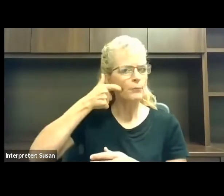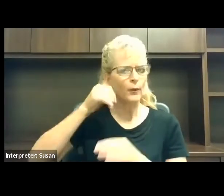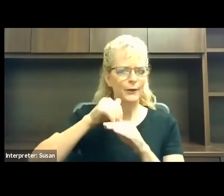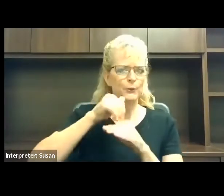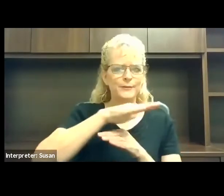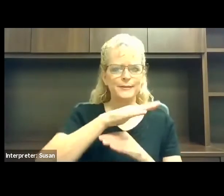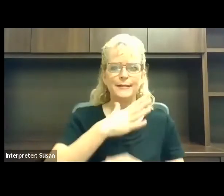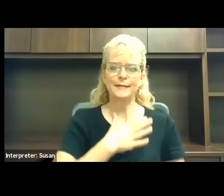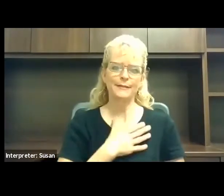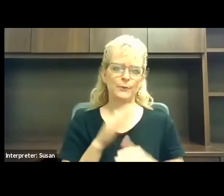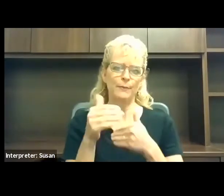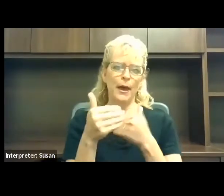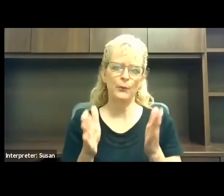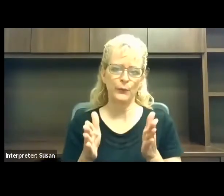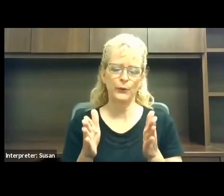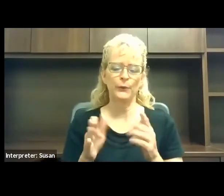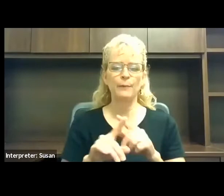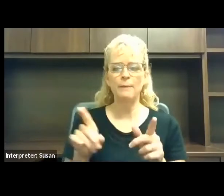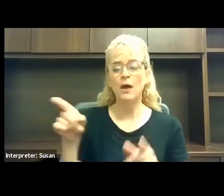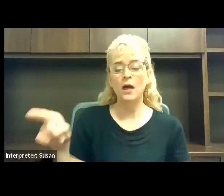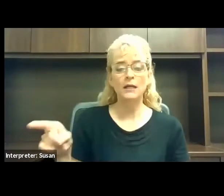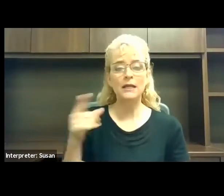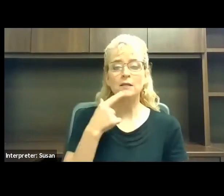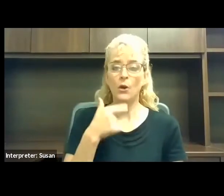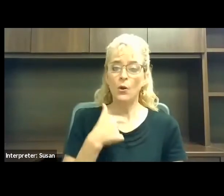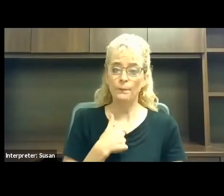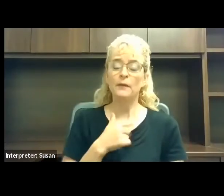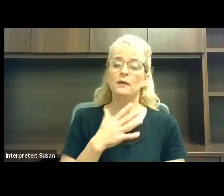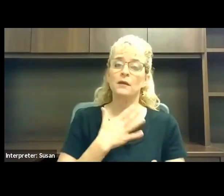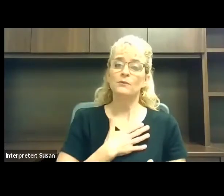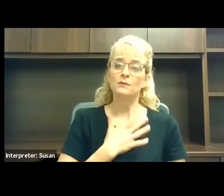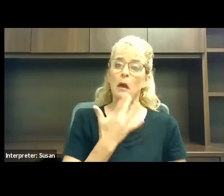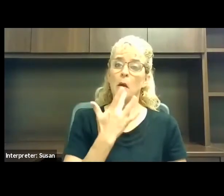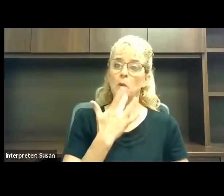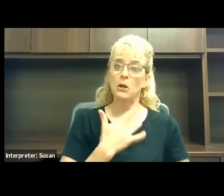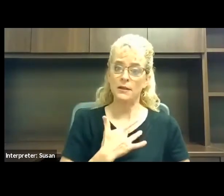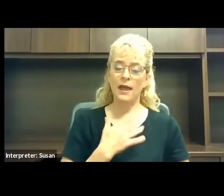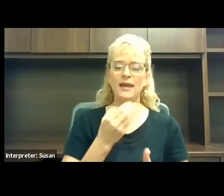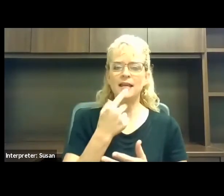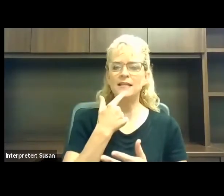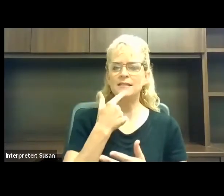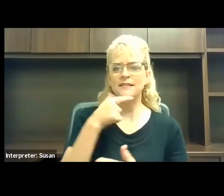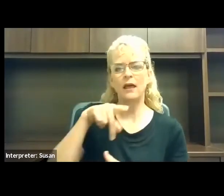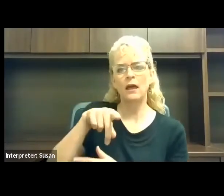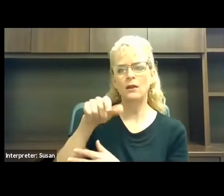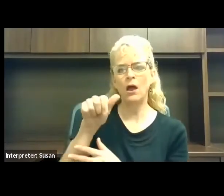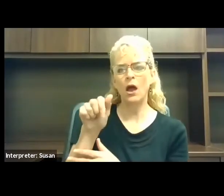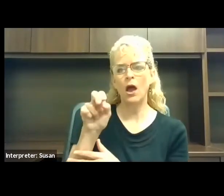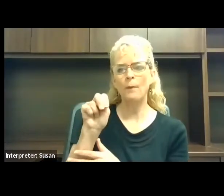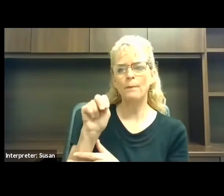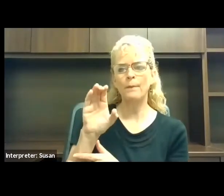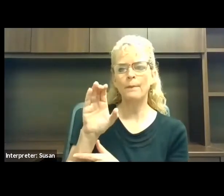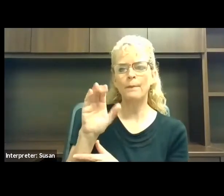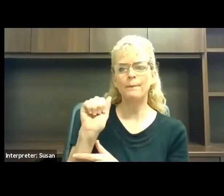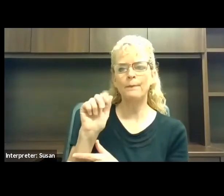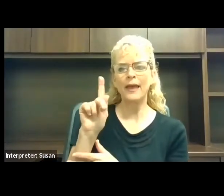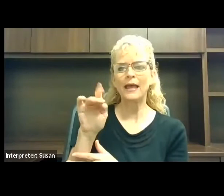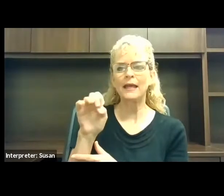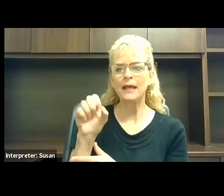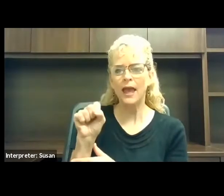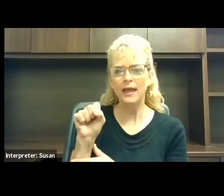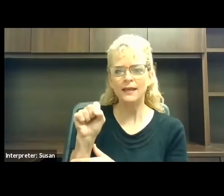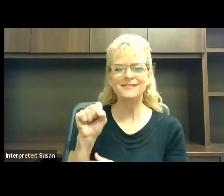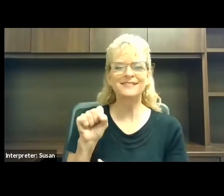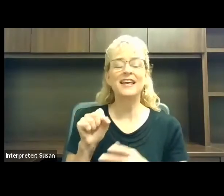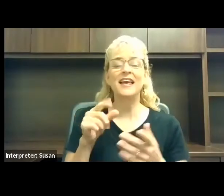it's my birthday and, uh, pancakes. I know what he wanted. He wanted me to go over to